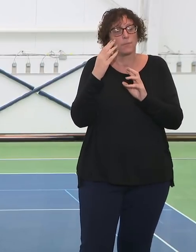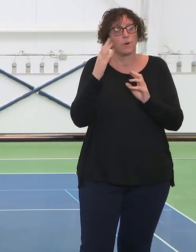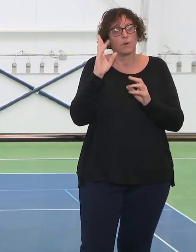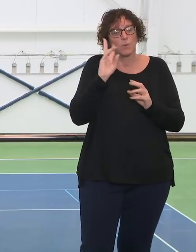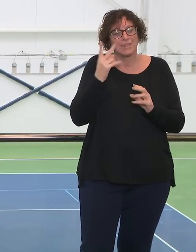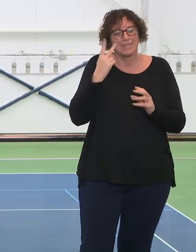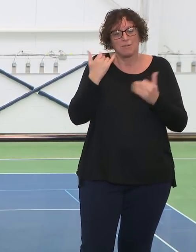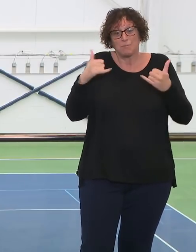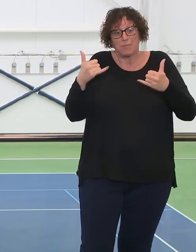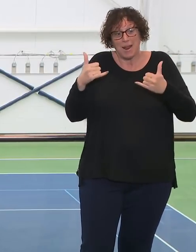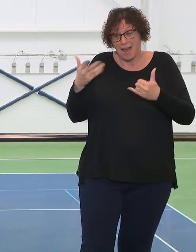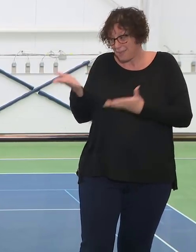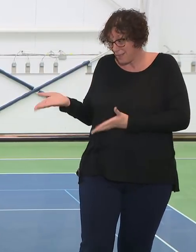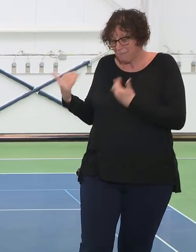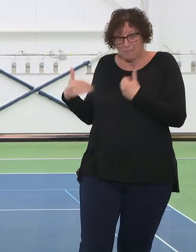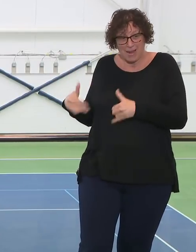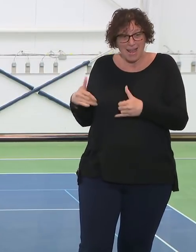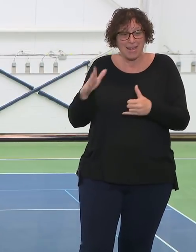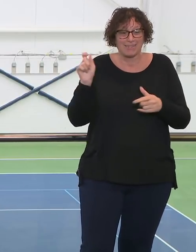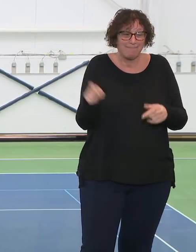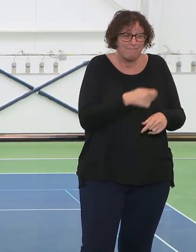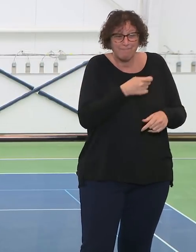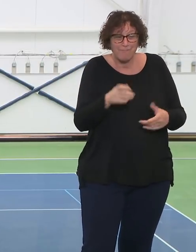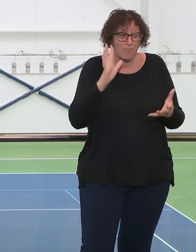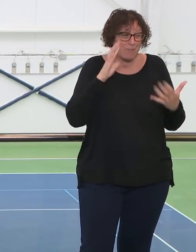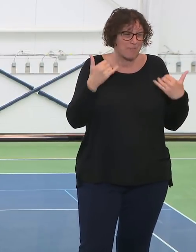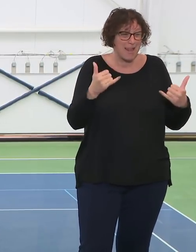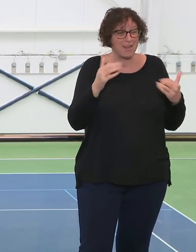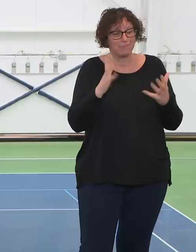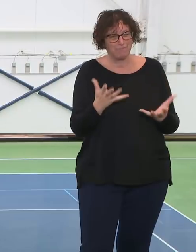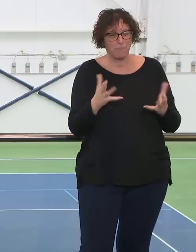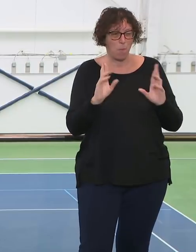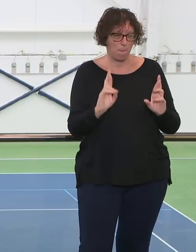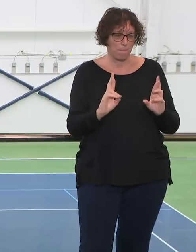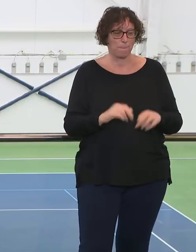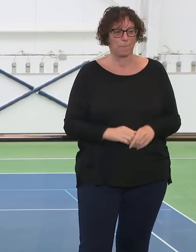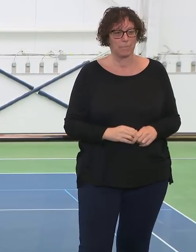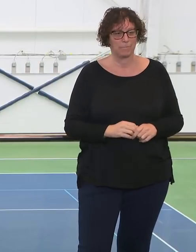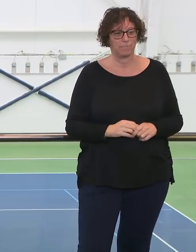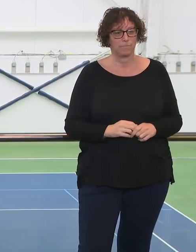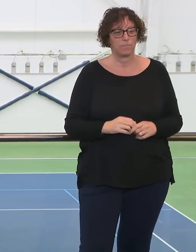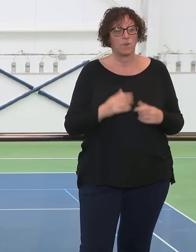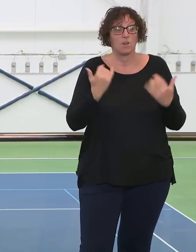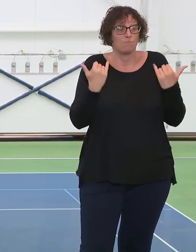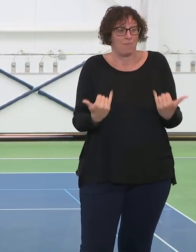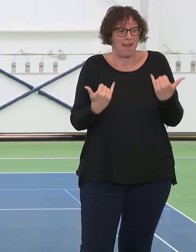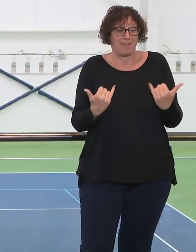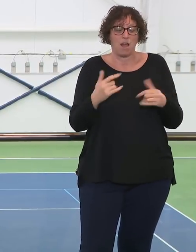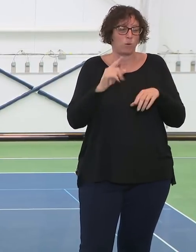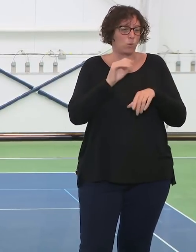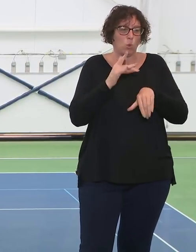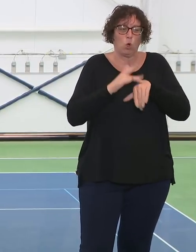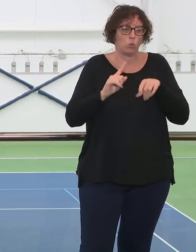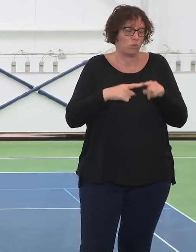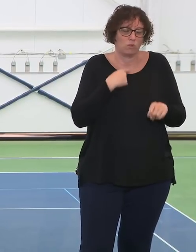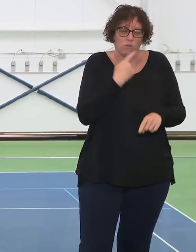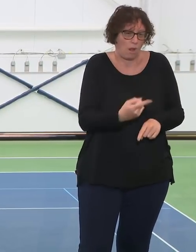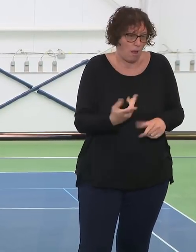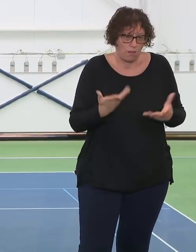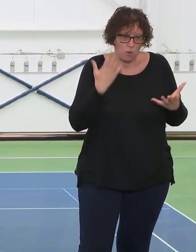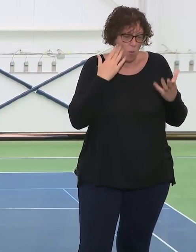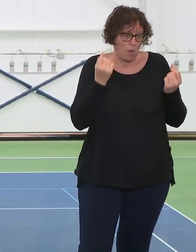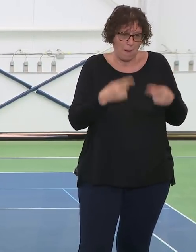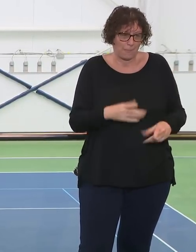on the courts right behind us and playing in Arthur Ashe Stadium and all the other courts on the site, but way too preliminary to be thinking about that right now. Amen.